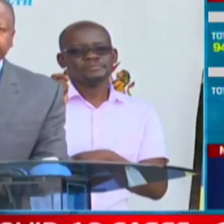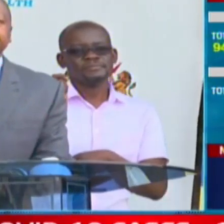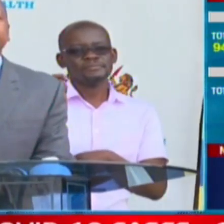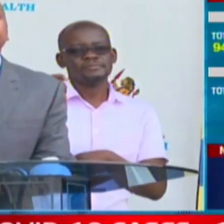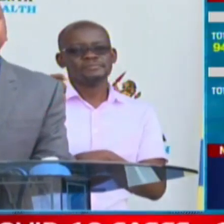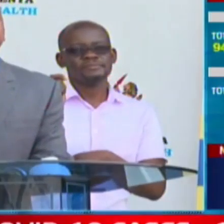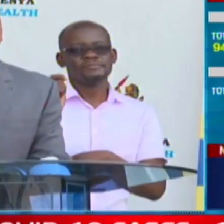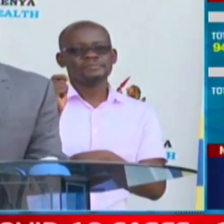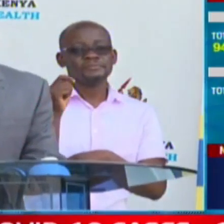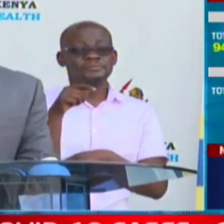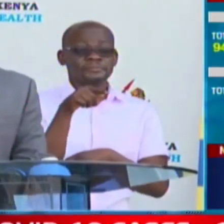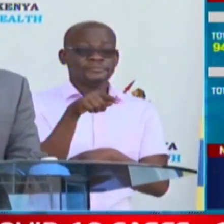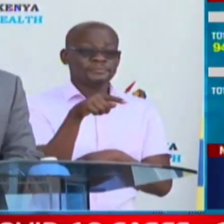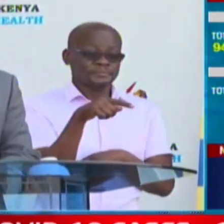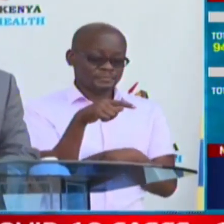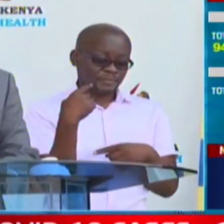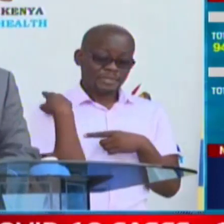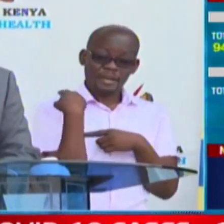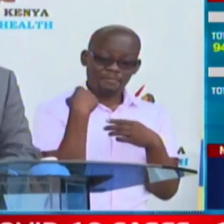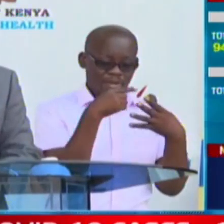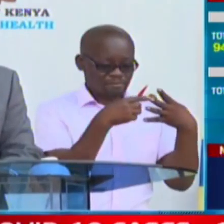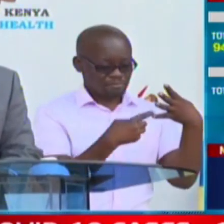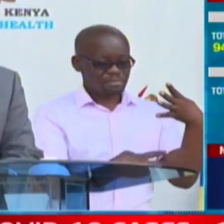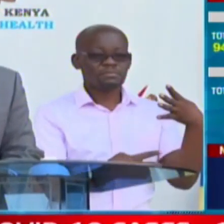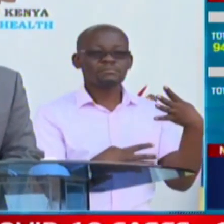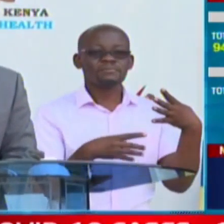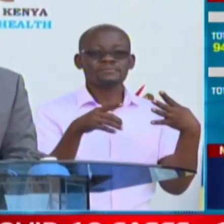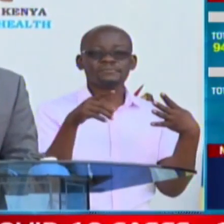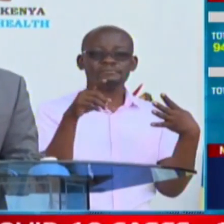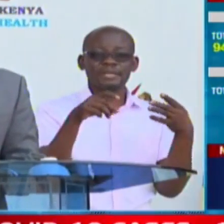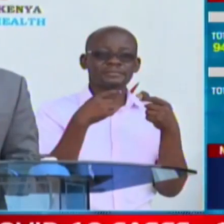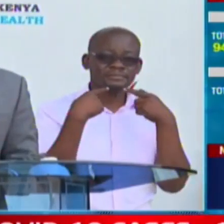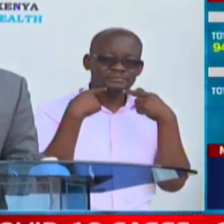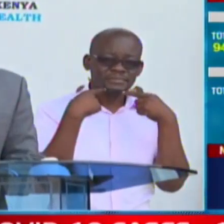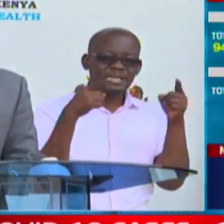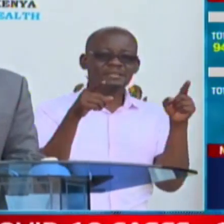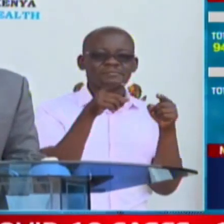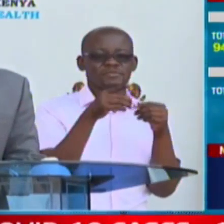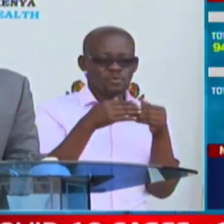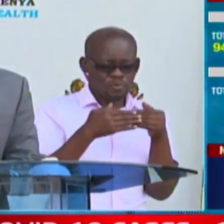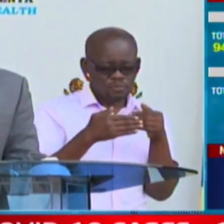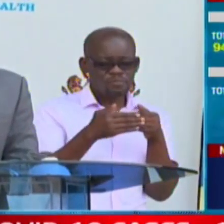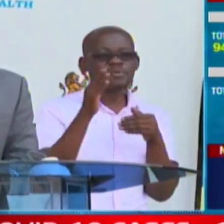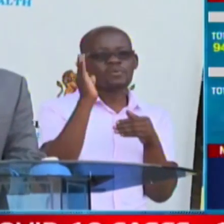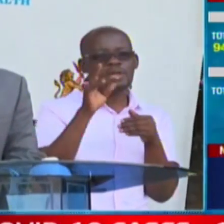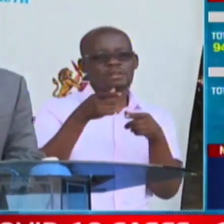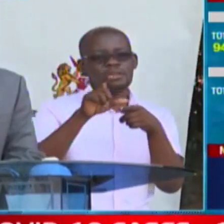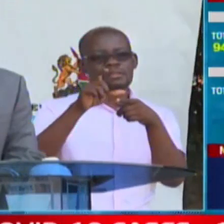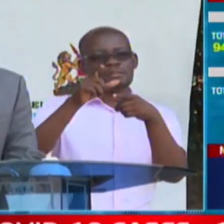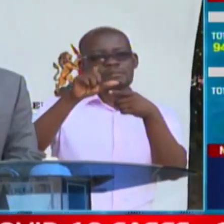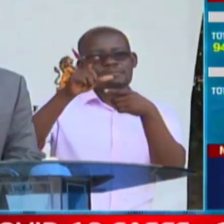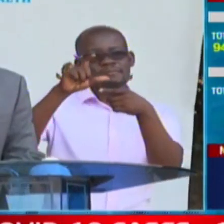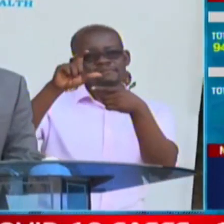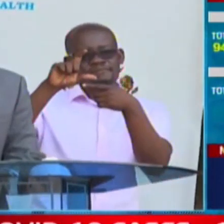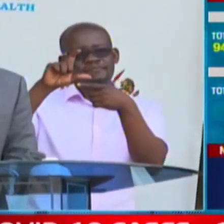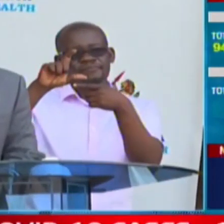This number, I must say, is going to rise, and it